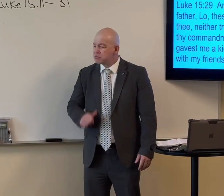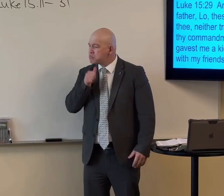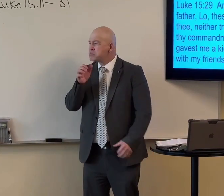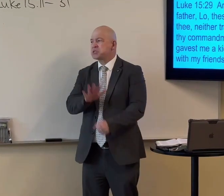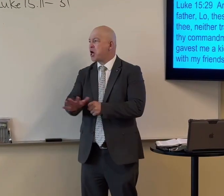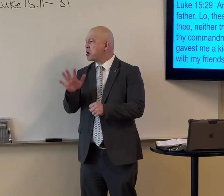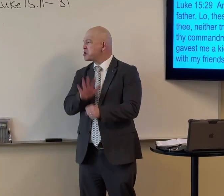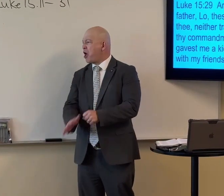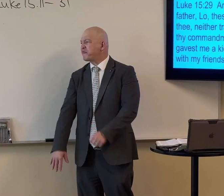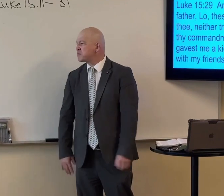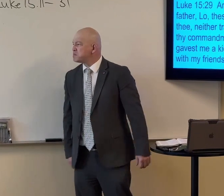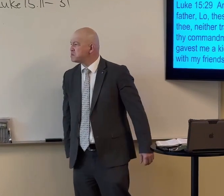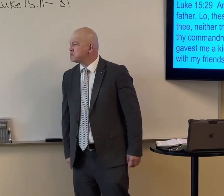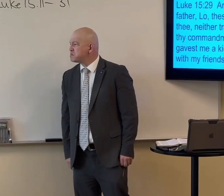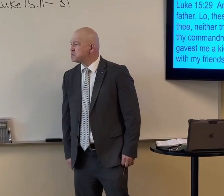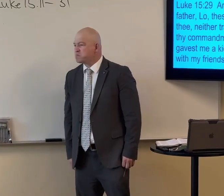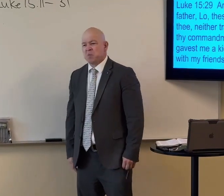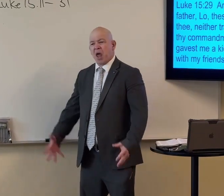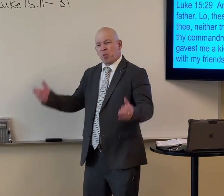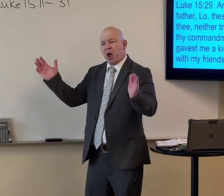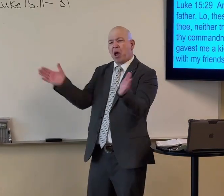You're just not satisfied. Your diet is just not enough.